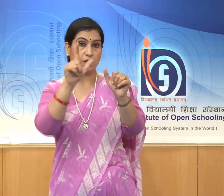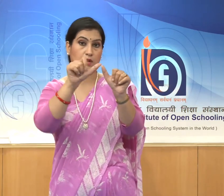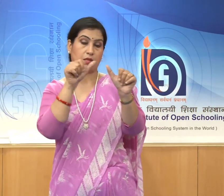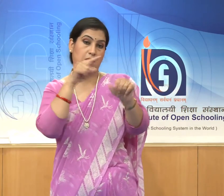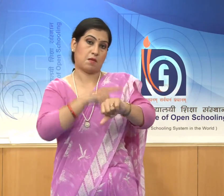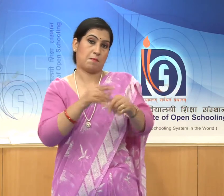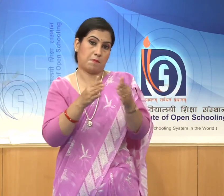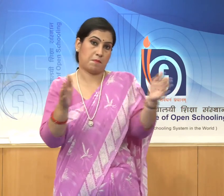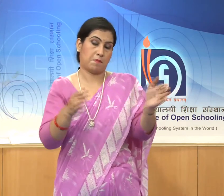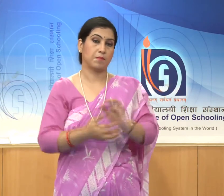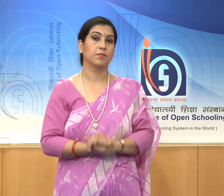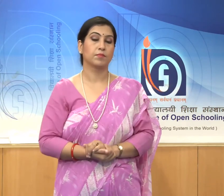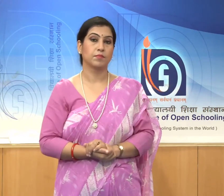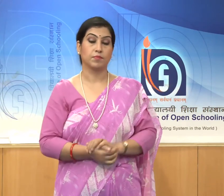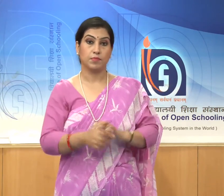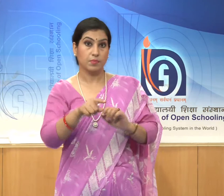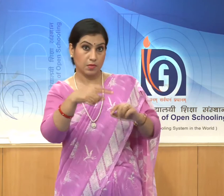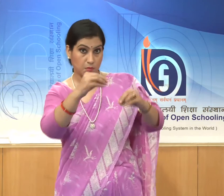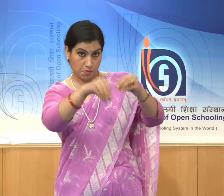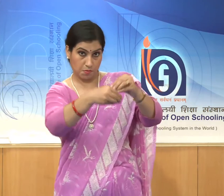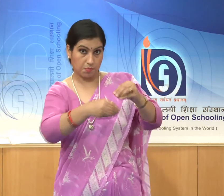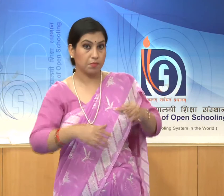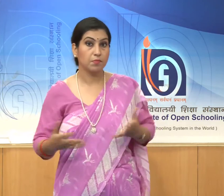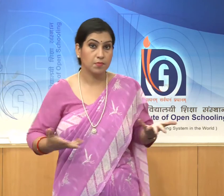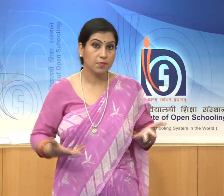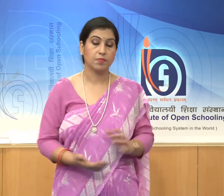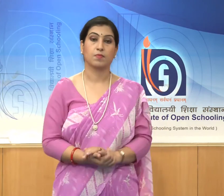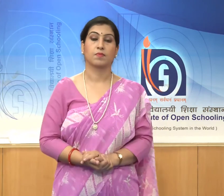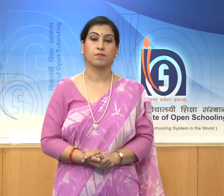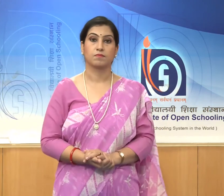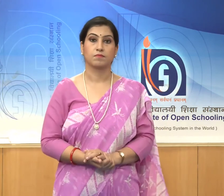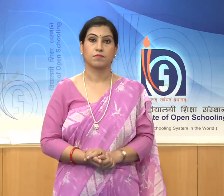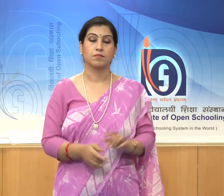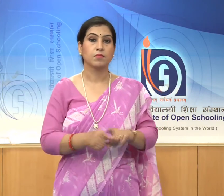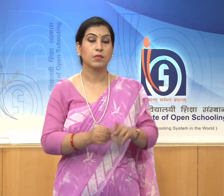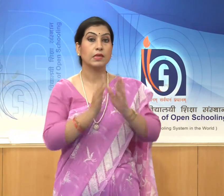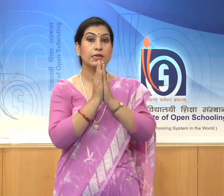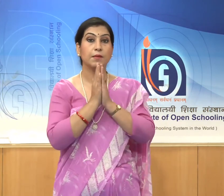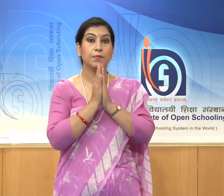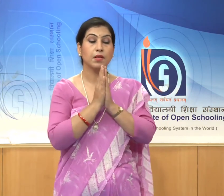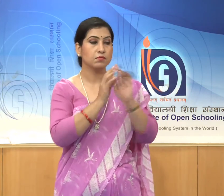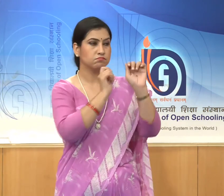Besides the elaborate temple architectures,